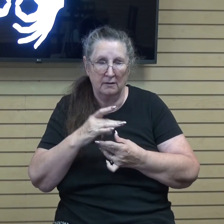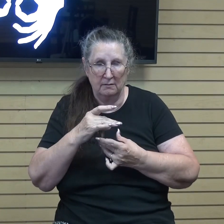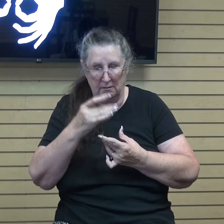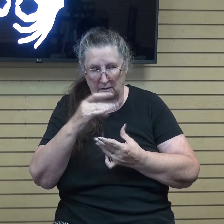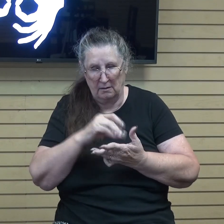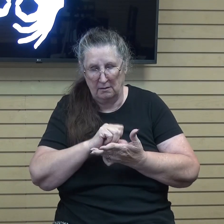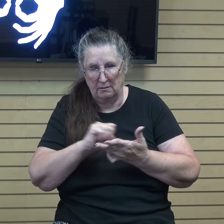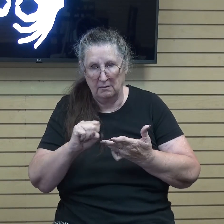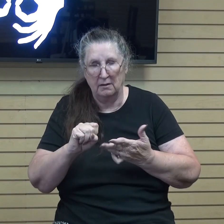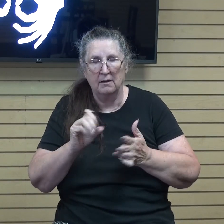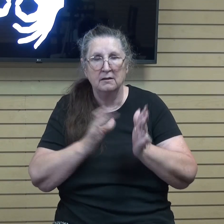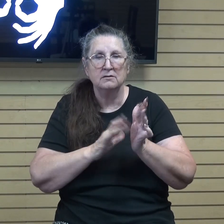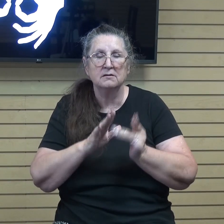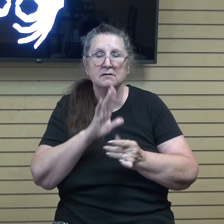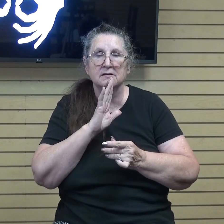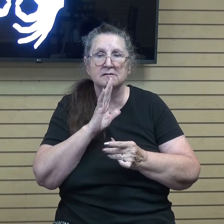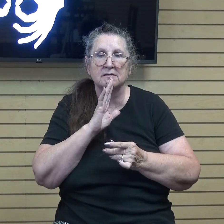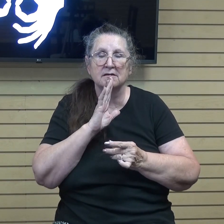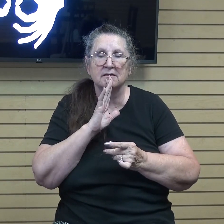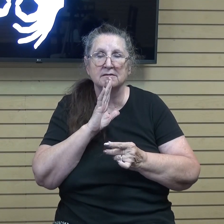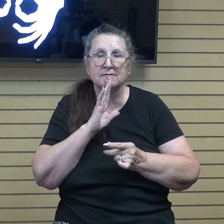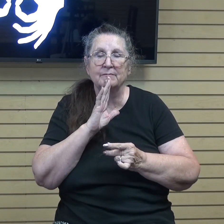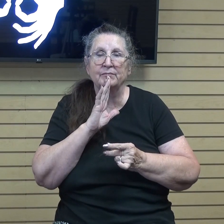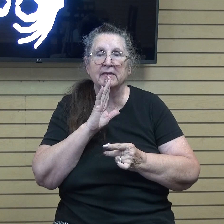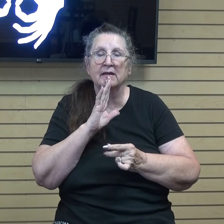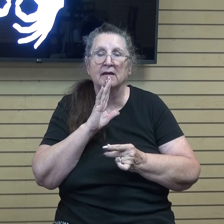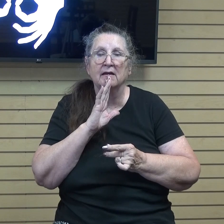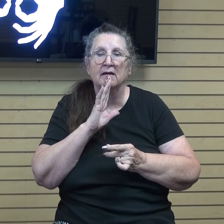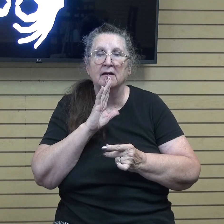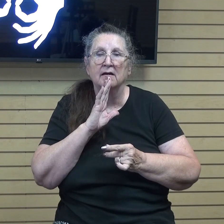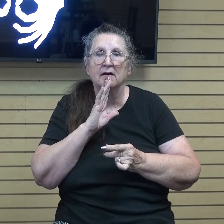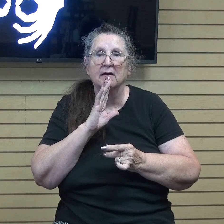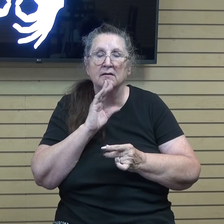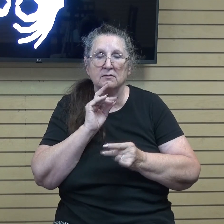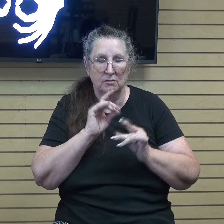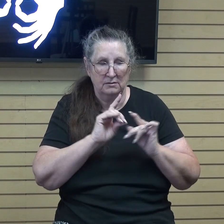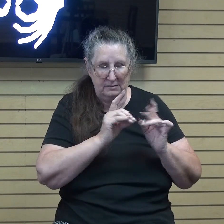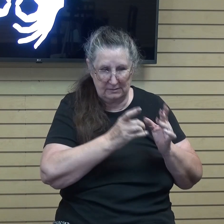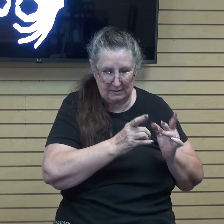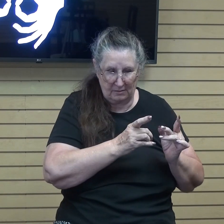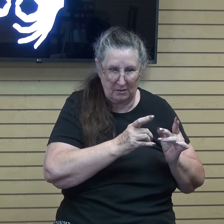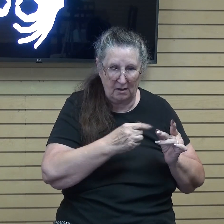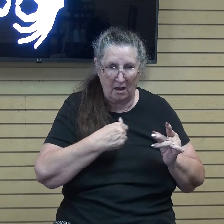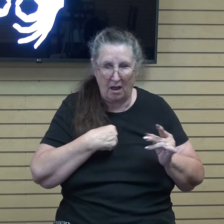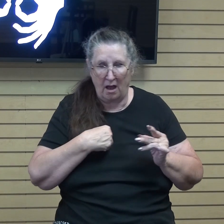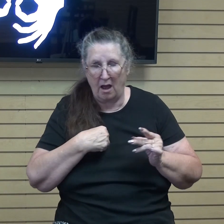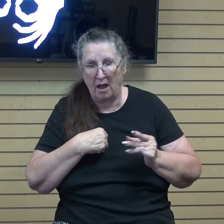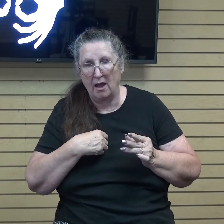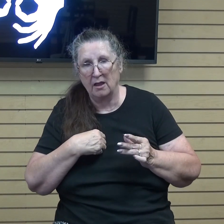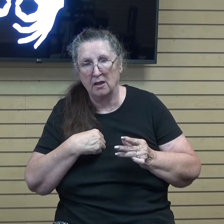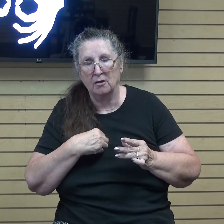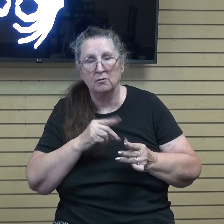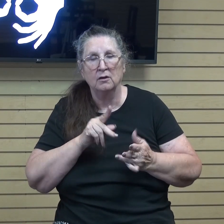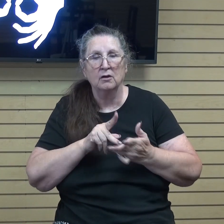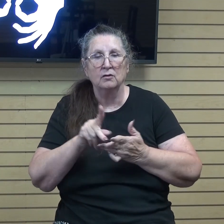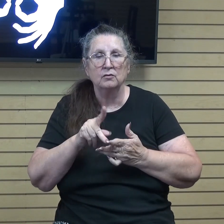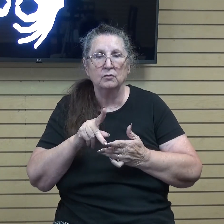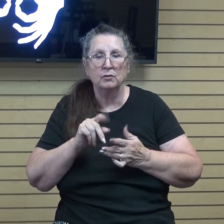Jesus says, starting in verse 1, to his disciples, I am the true vine and my father is the vinedresser.